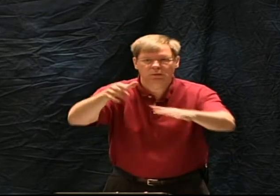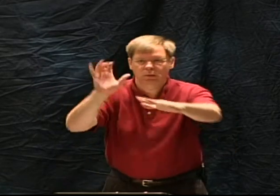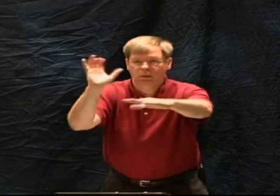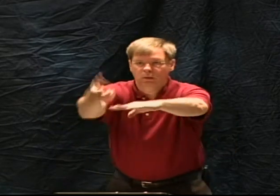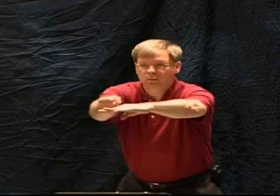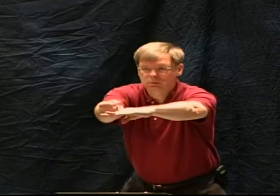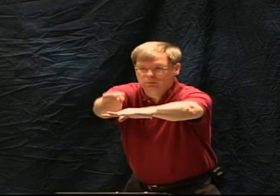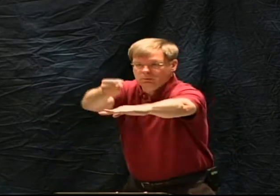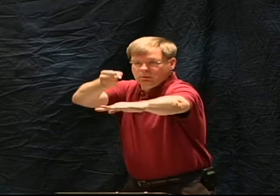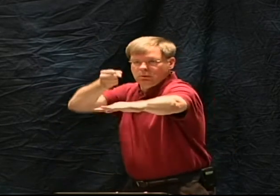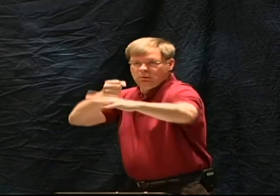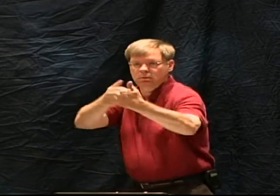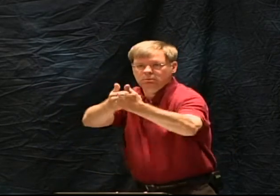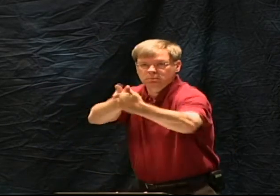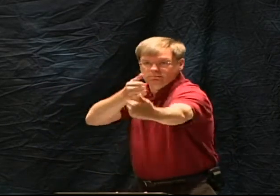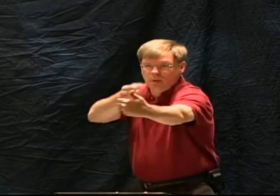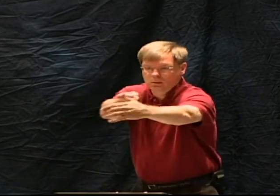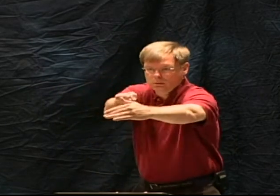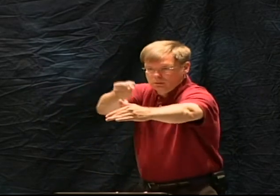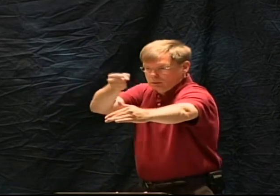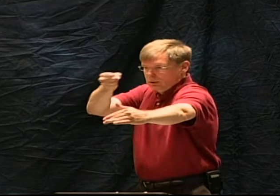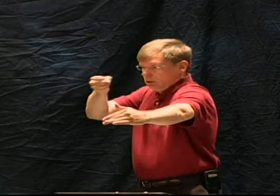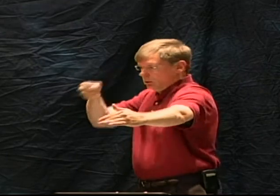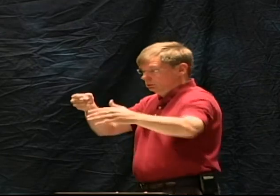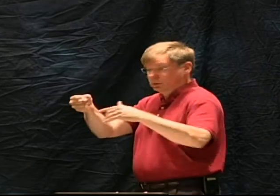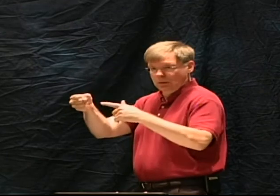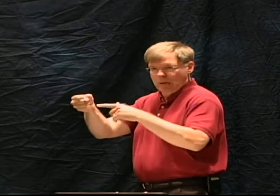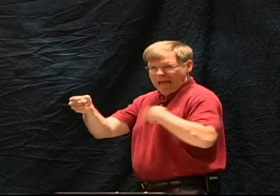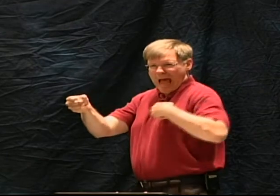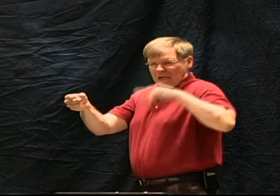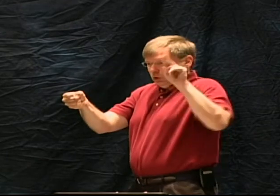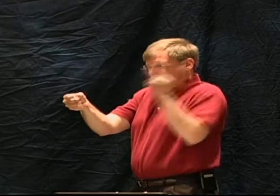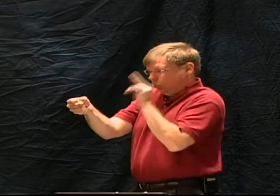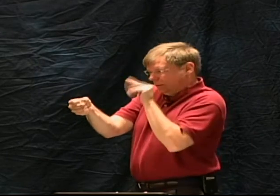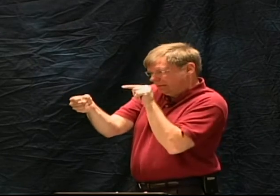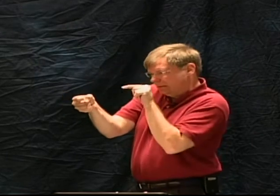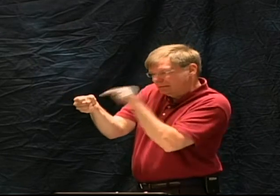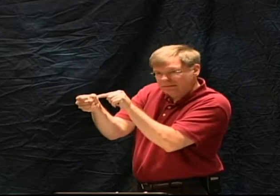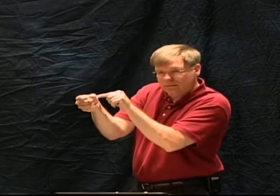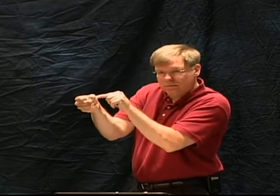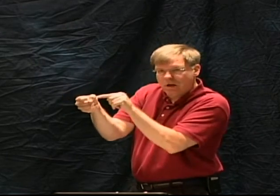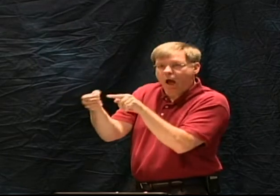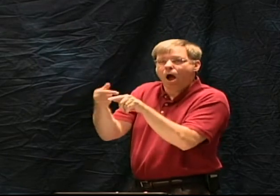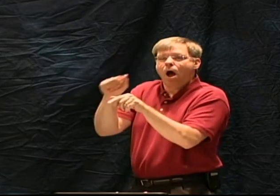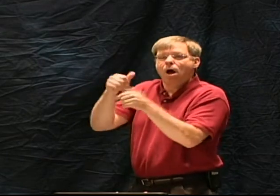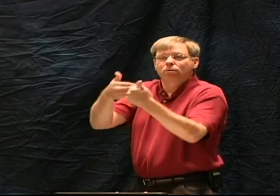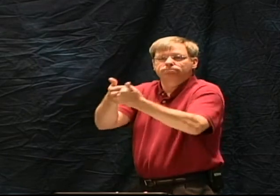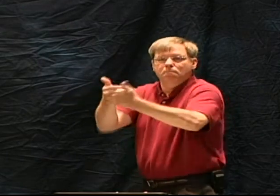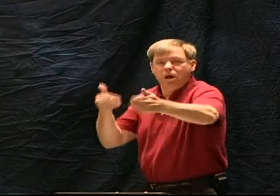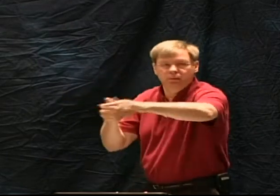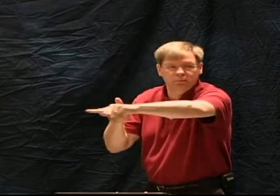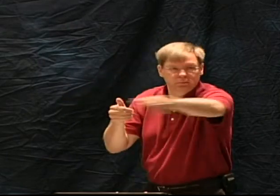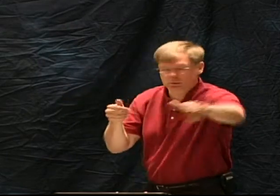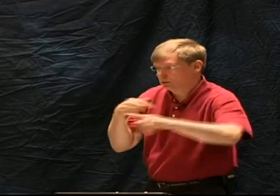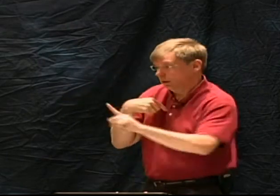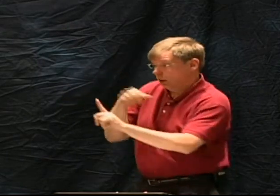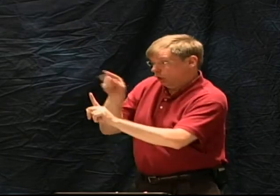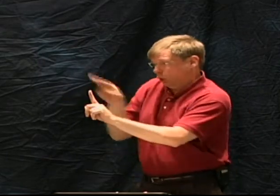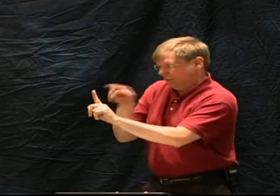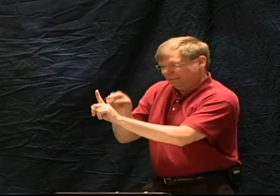holy men meaning God has set apart individuals for the task or God